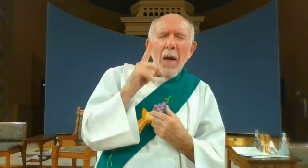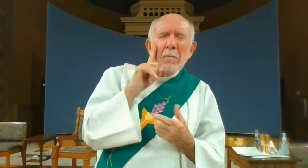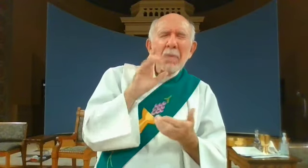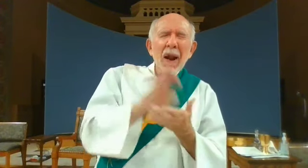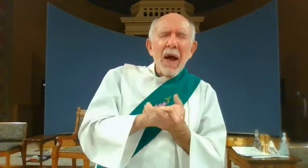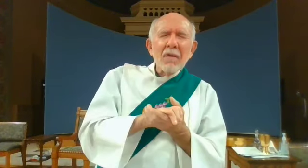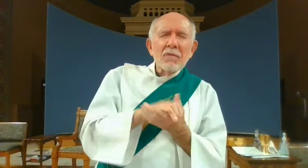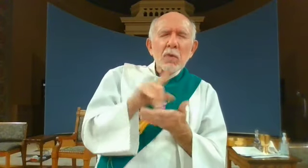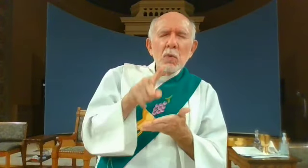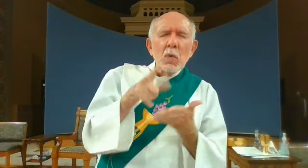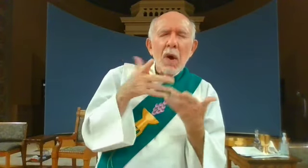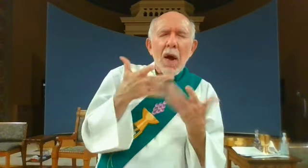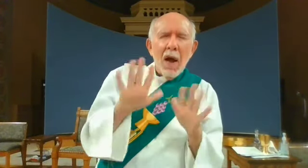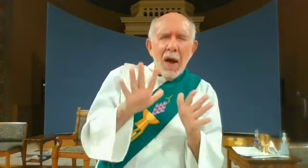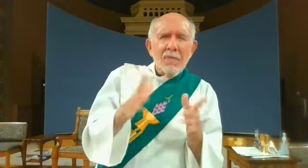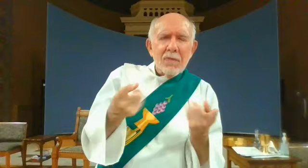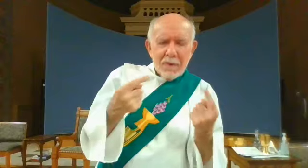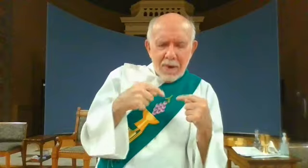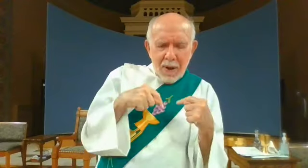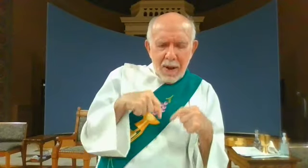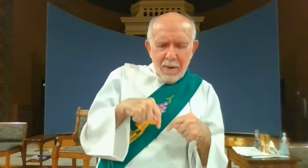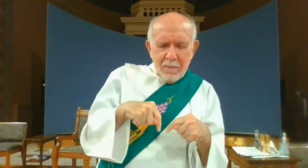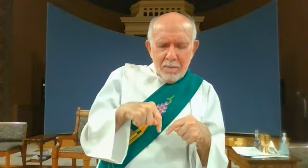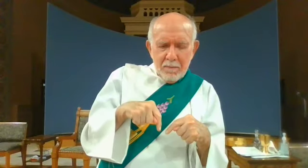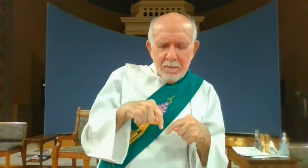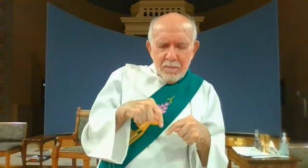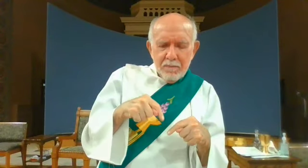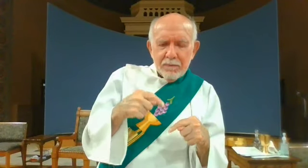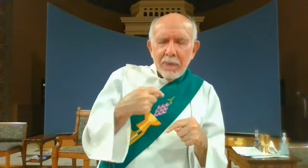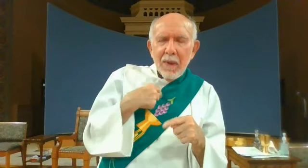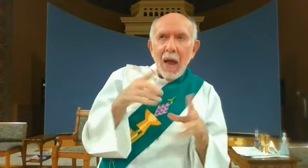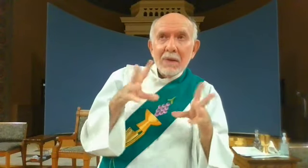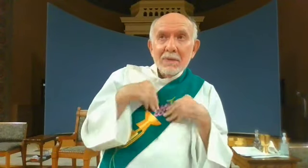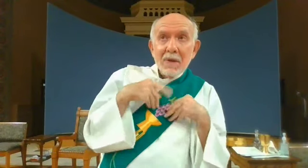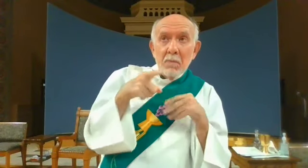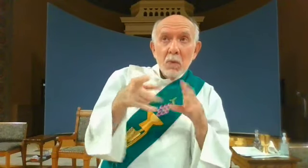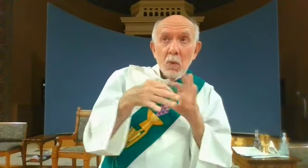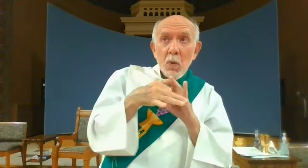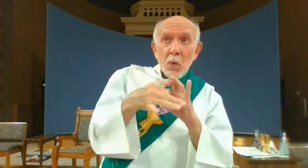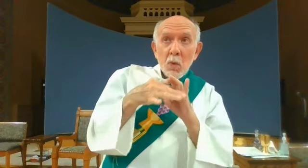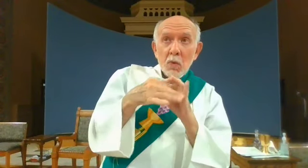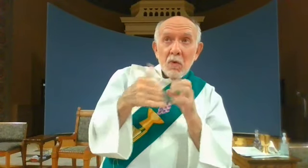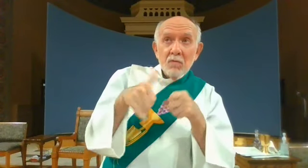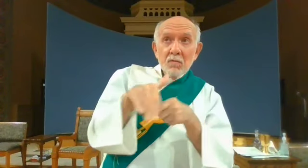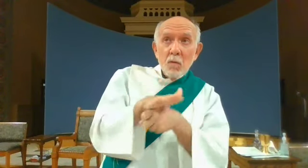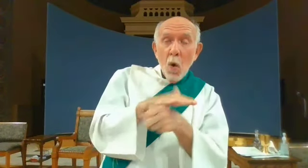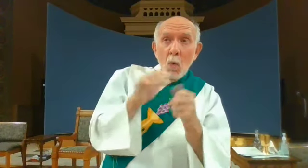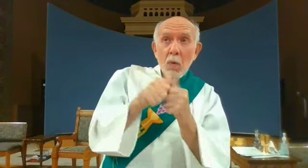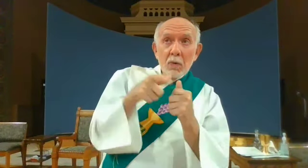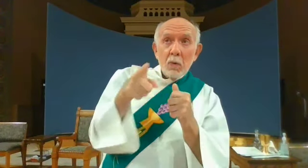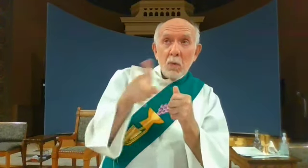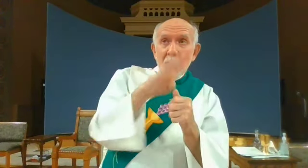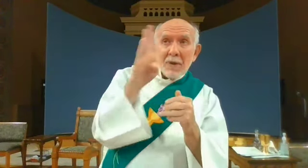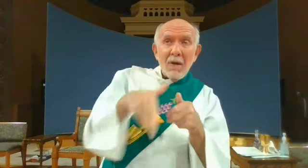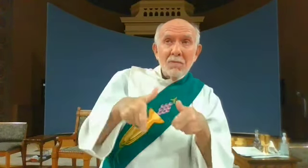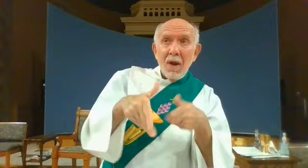my heart. I embrace you as if you are already there, and unite myself wholly to you.